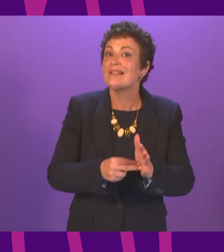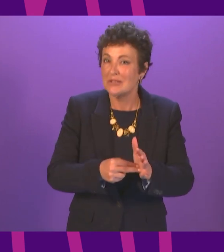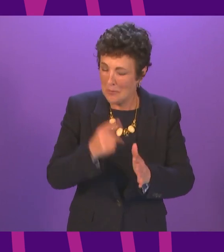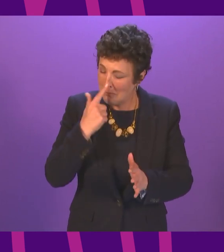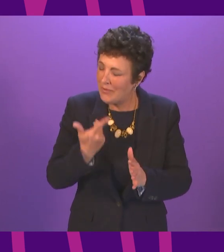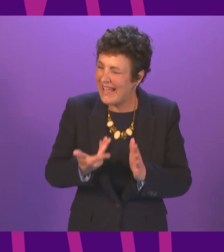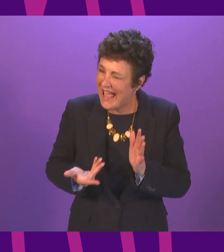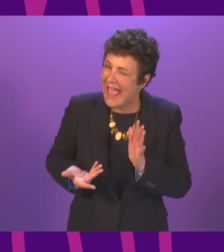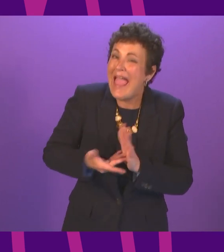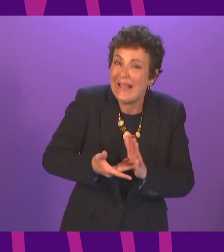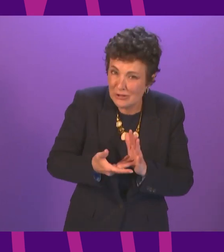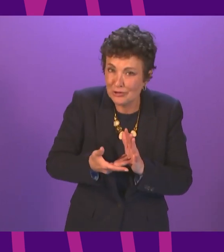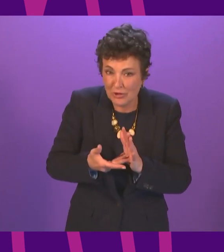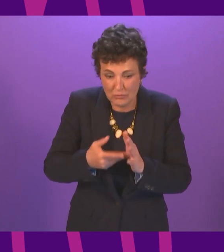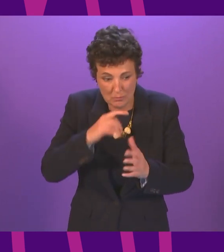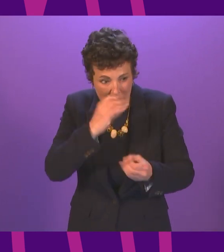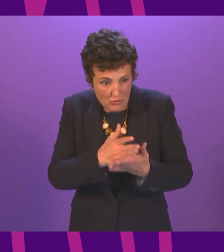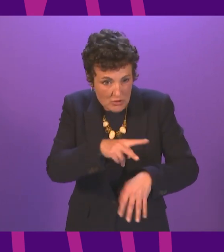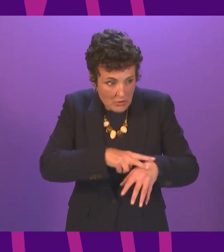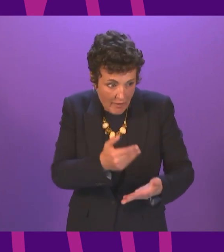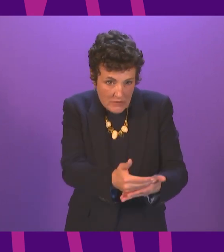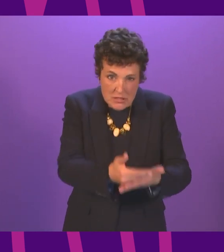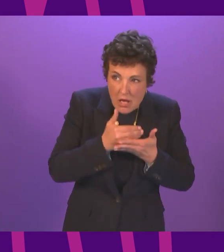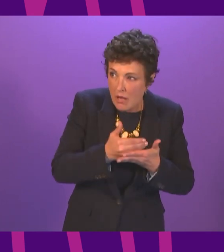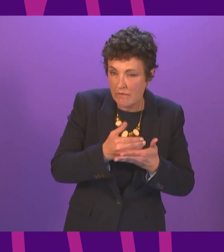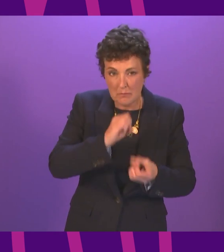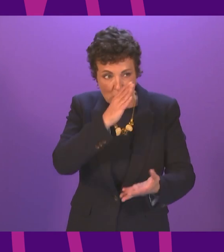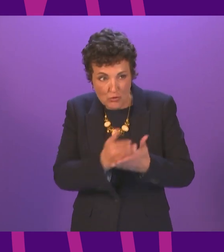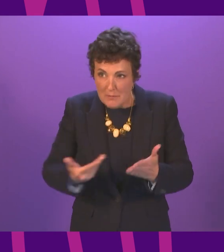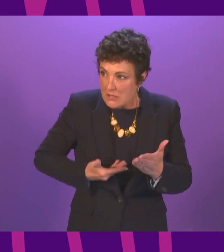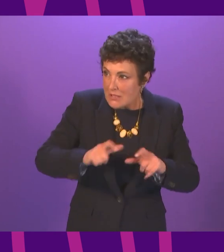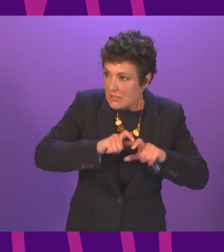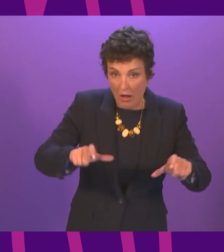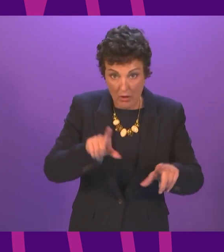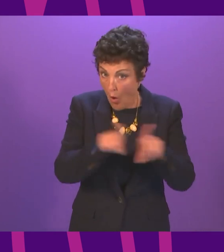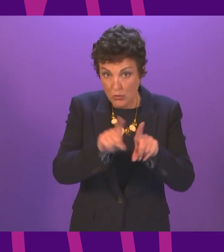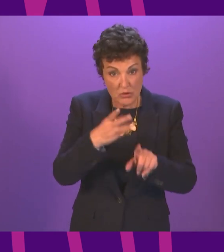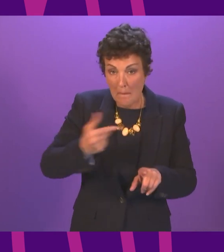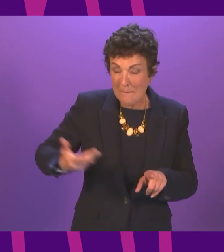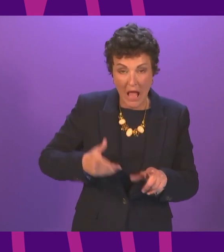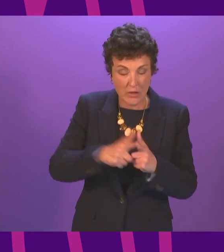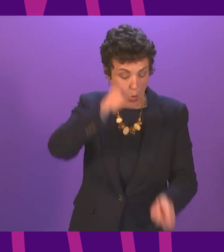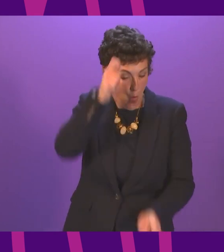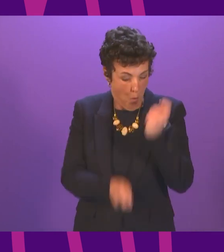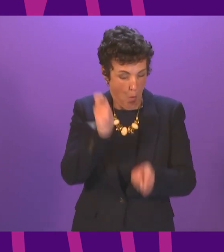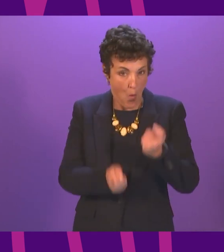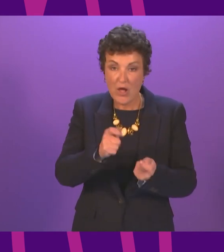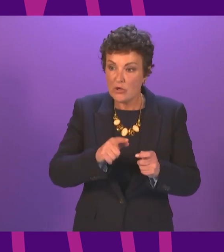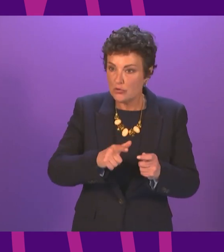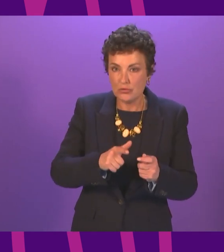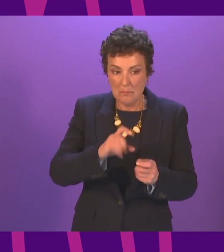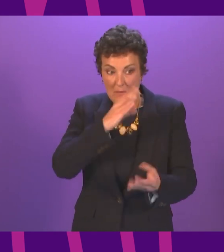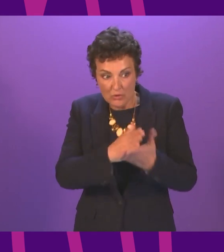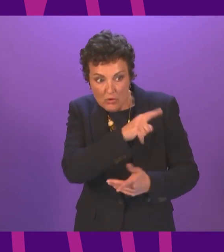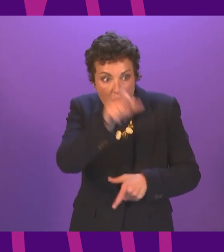to provide safe working environments for their staff. And there are businesses which have had to adapt rapidly to provide safe services